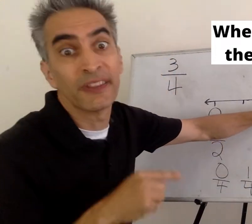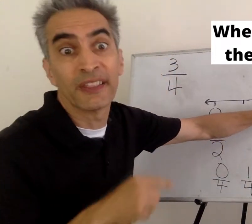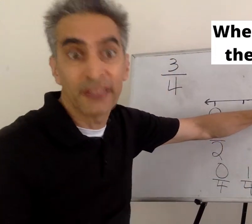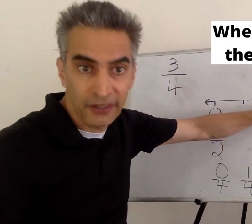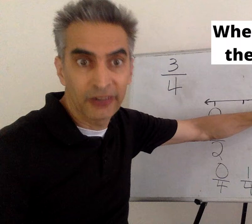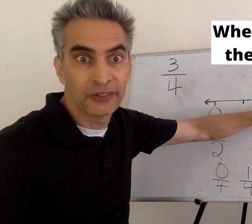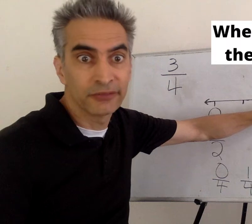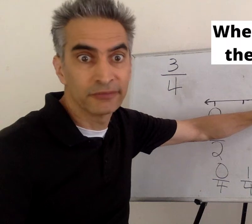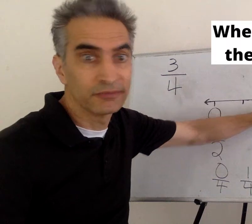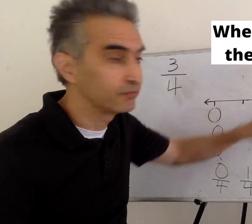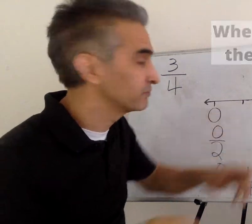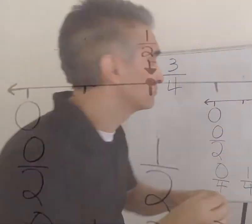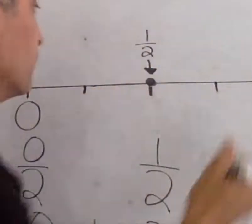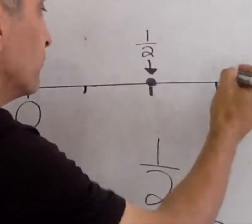Right there.